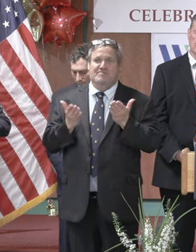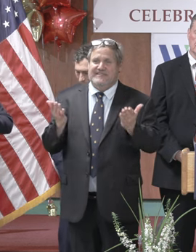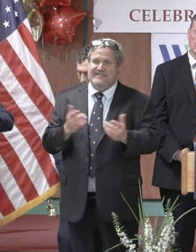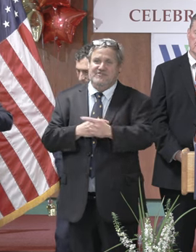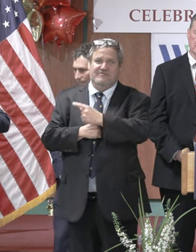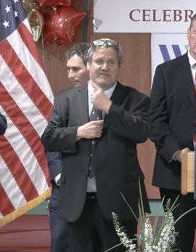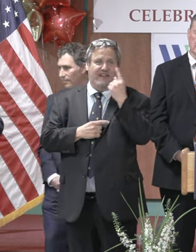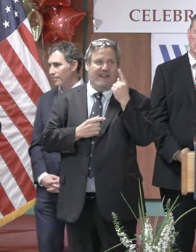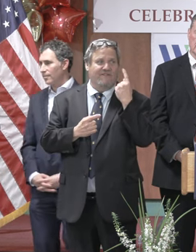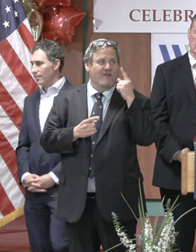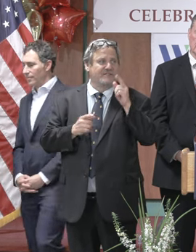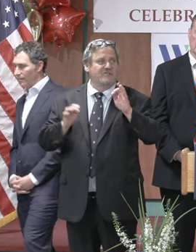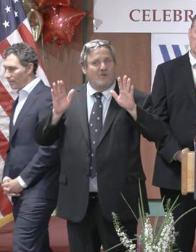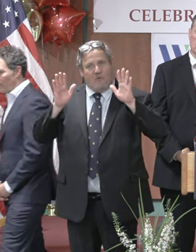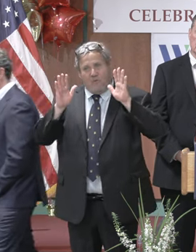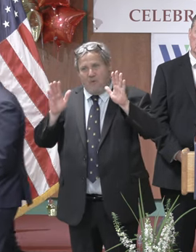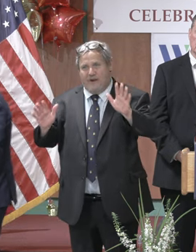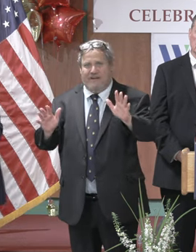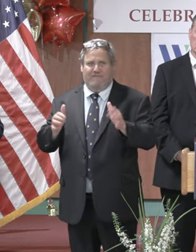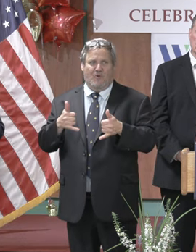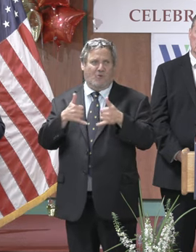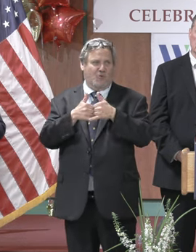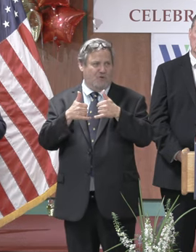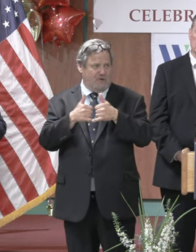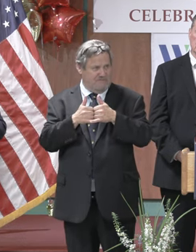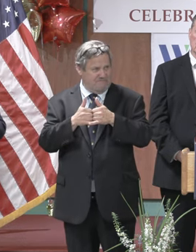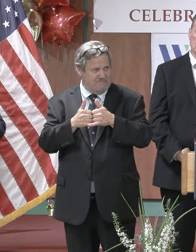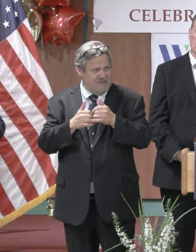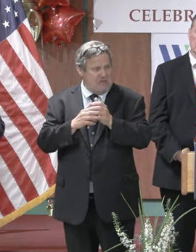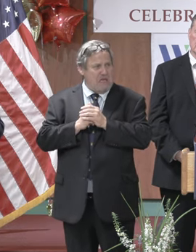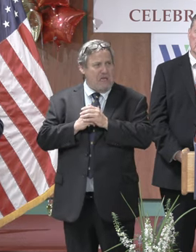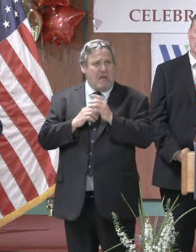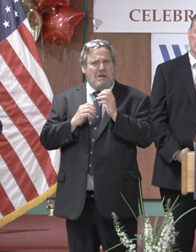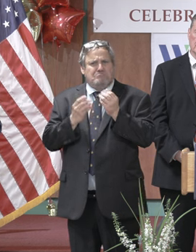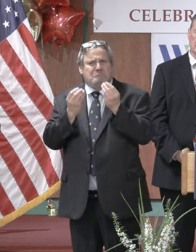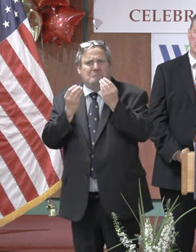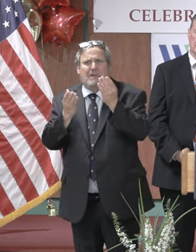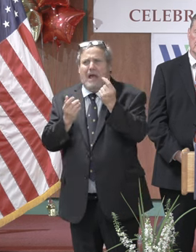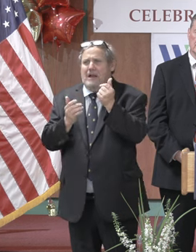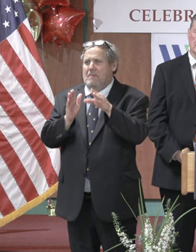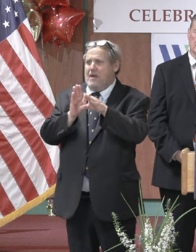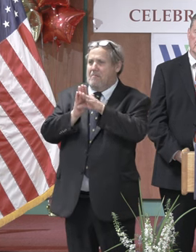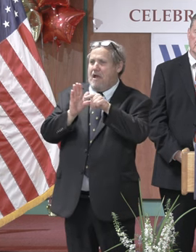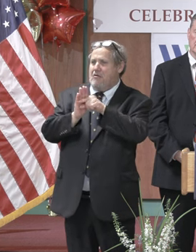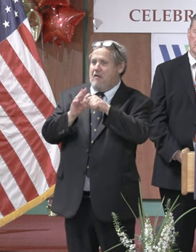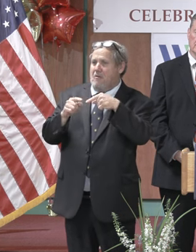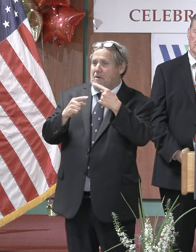i am thrilled to be here this afternoon with all of you it's such a wonderful honor to win this award